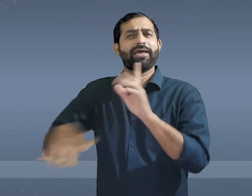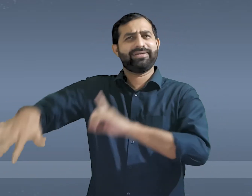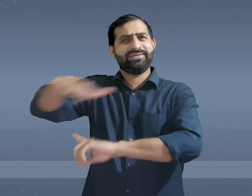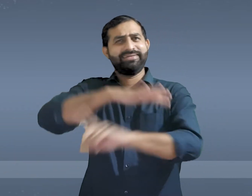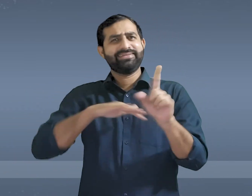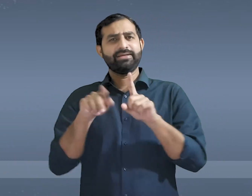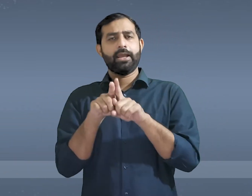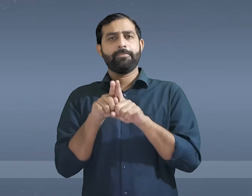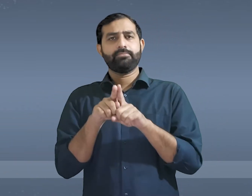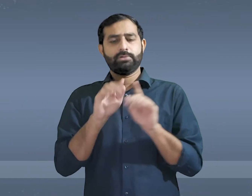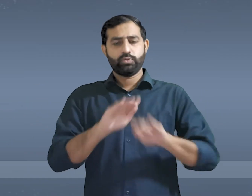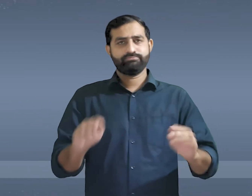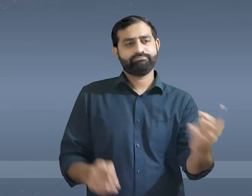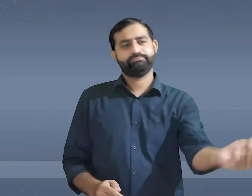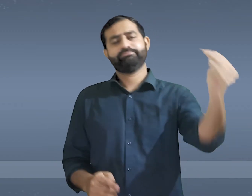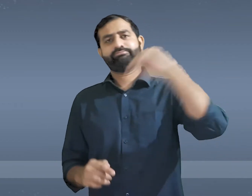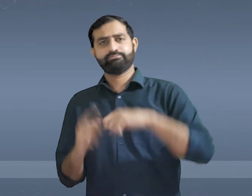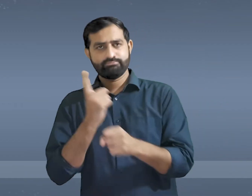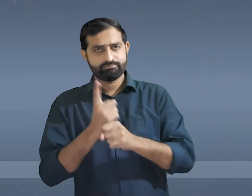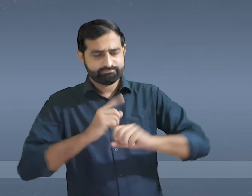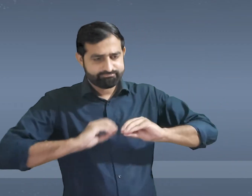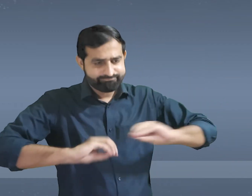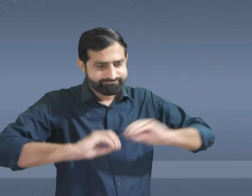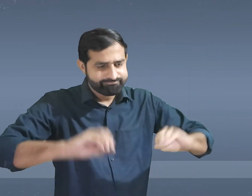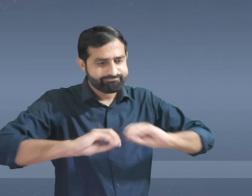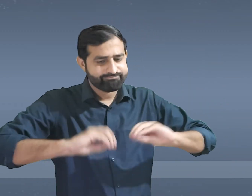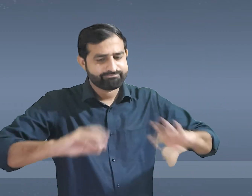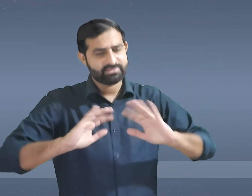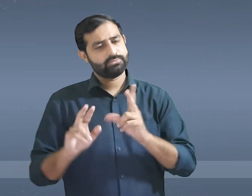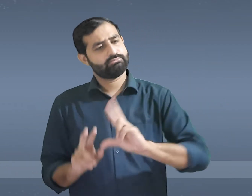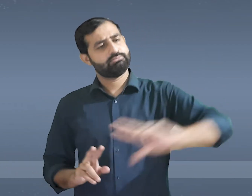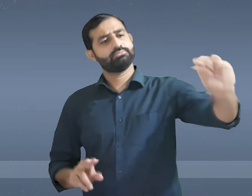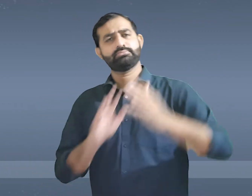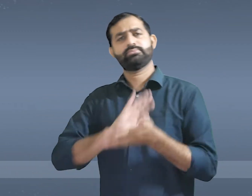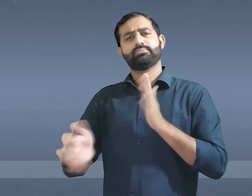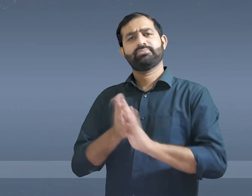teaching deaf children is not the same as hearing children.